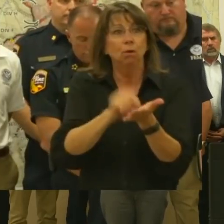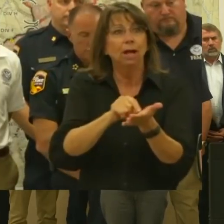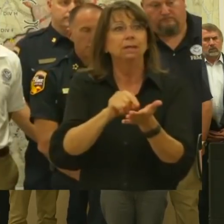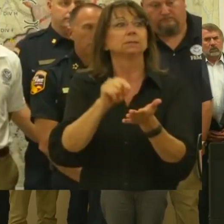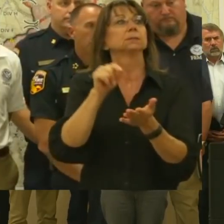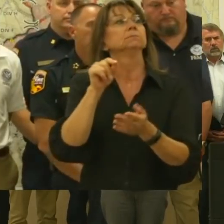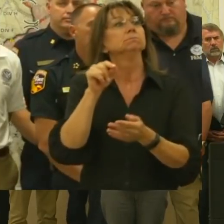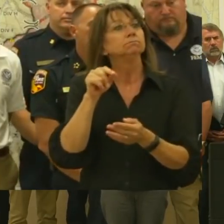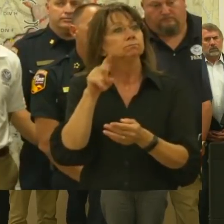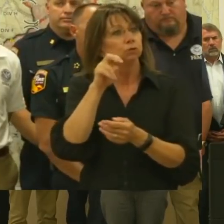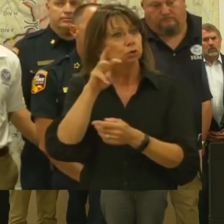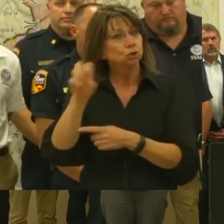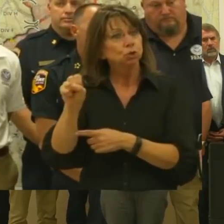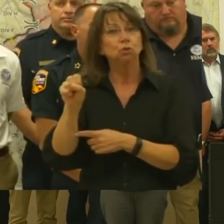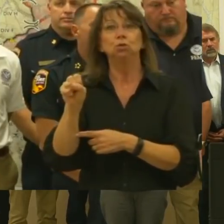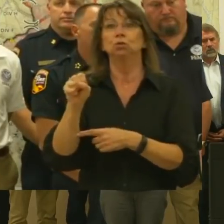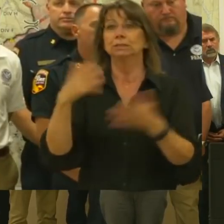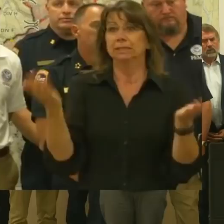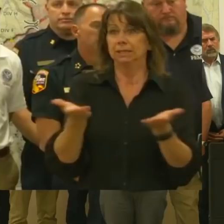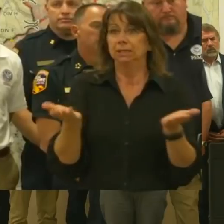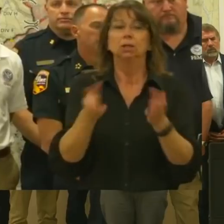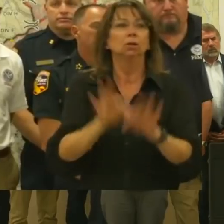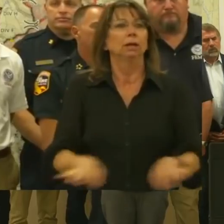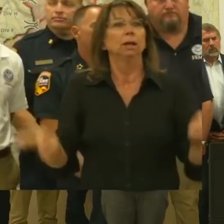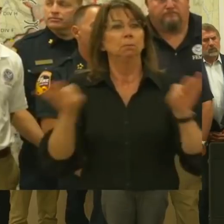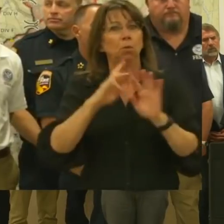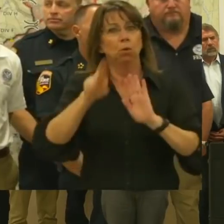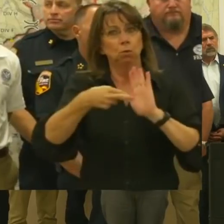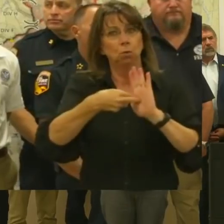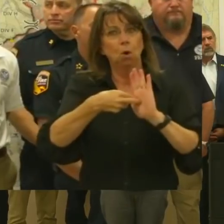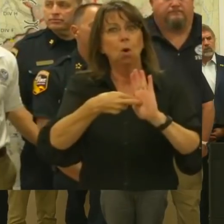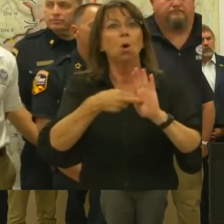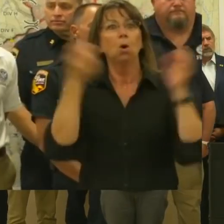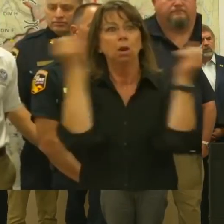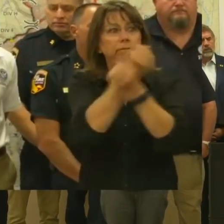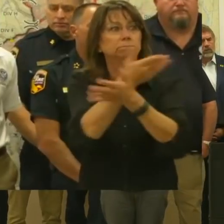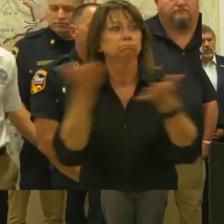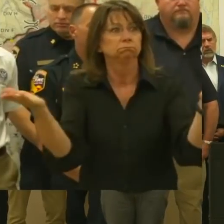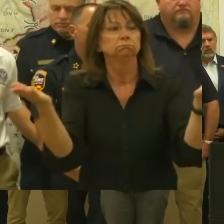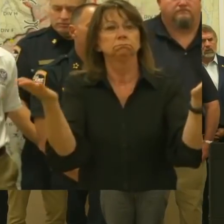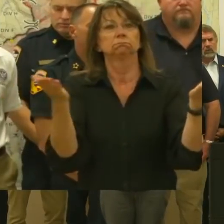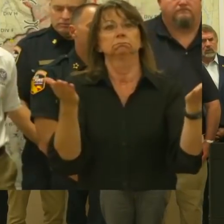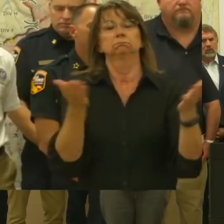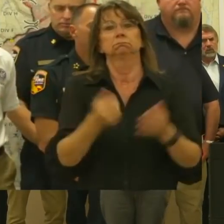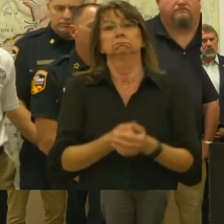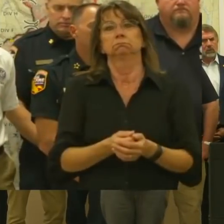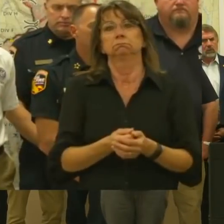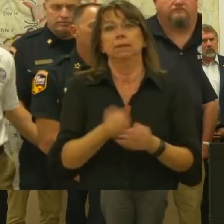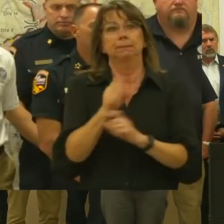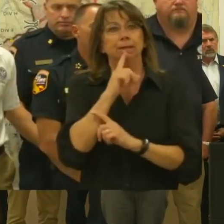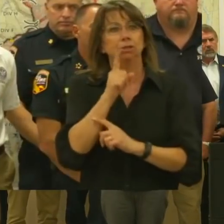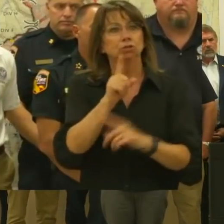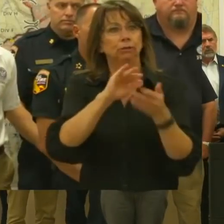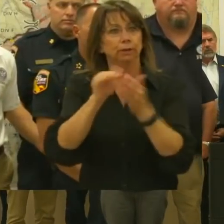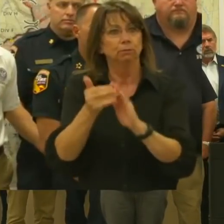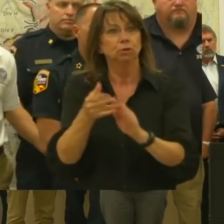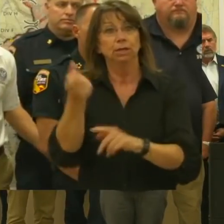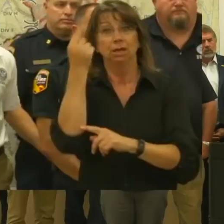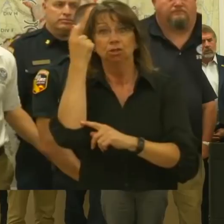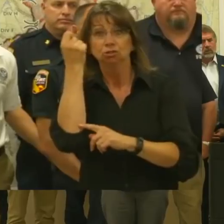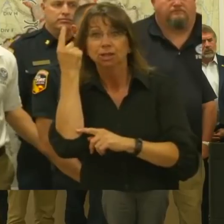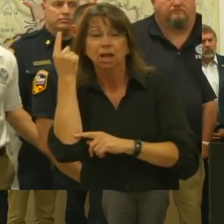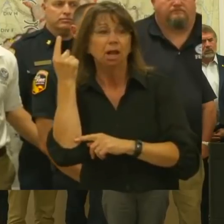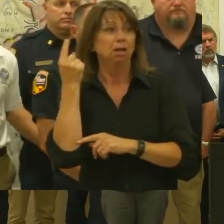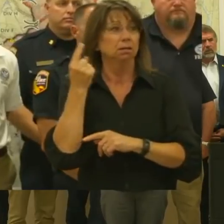job, an important role when we have these types of disasters and getting the word out, making sure that the communities understand